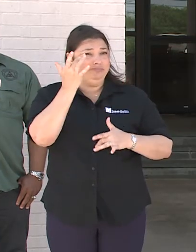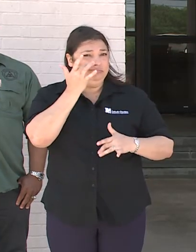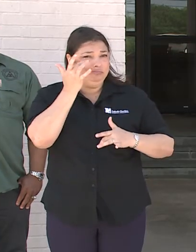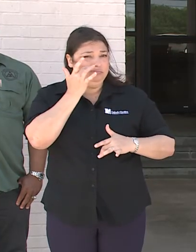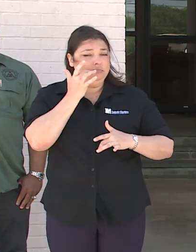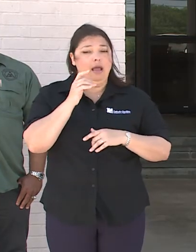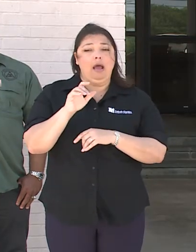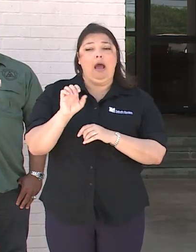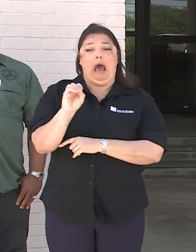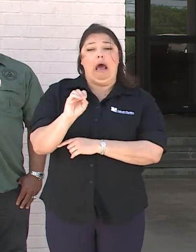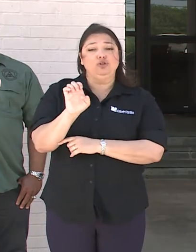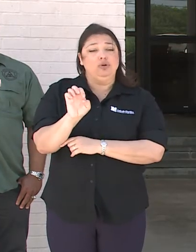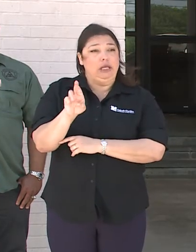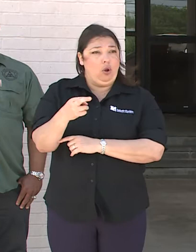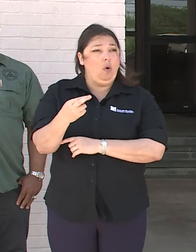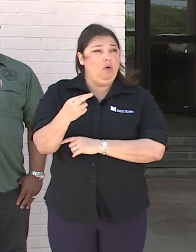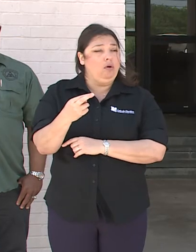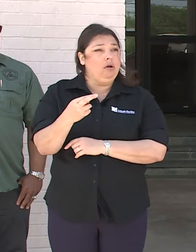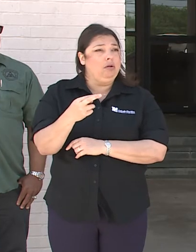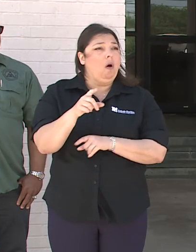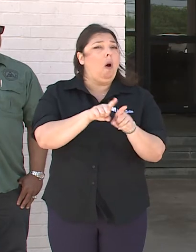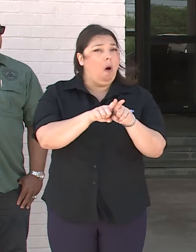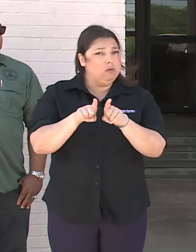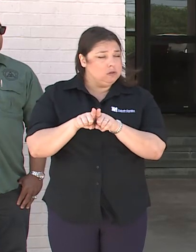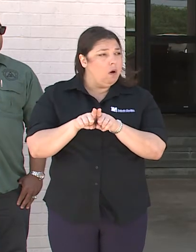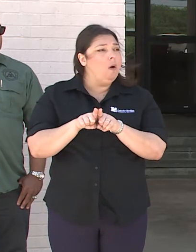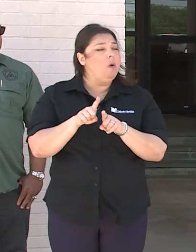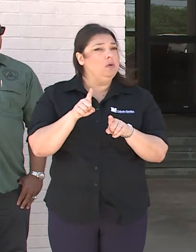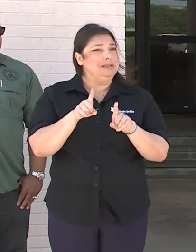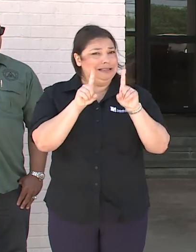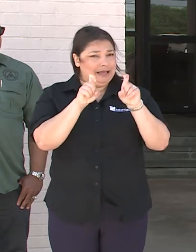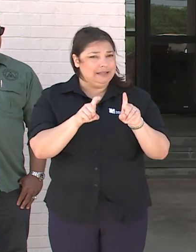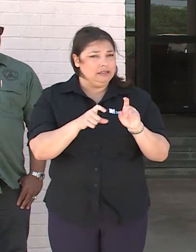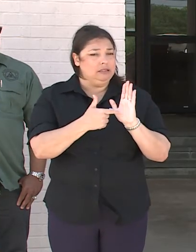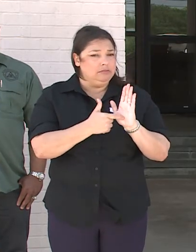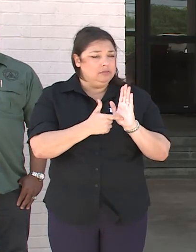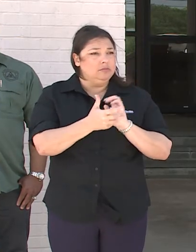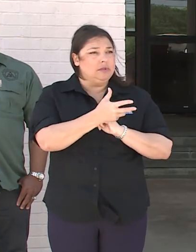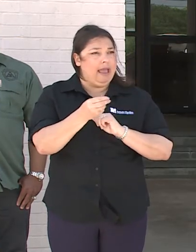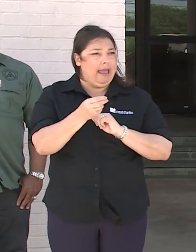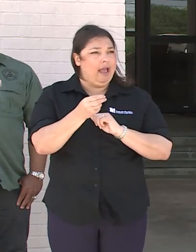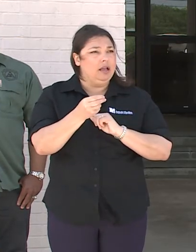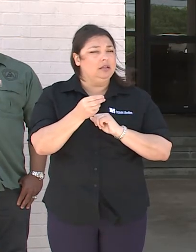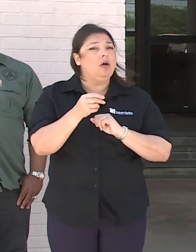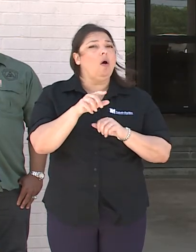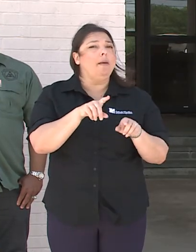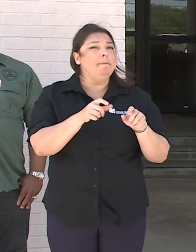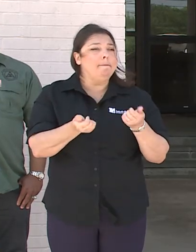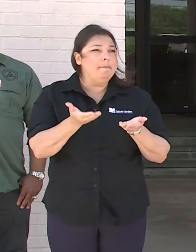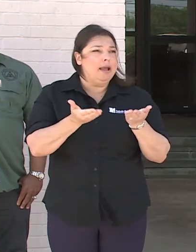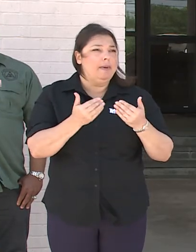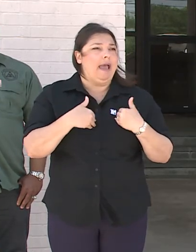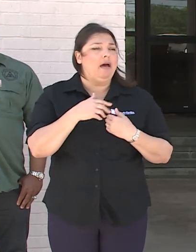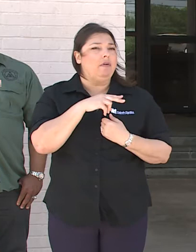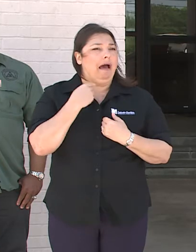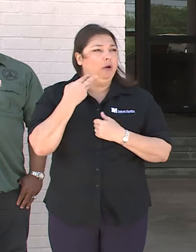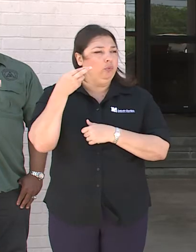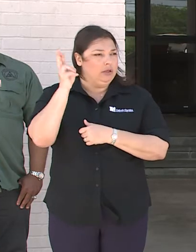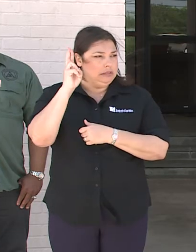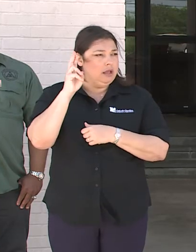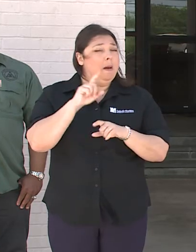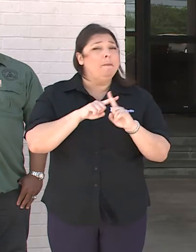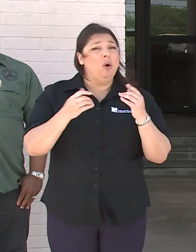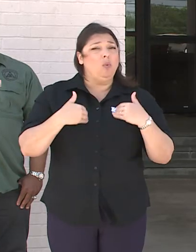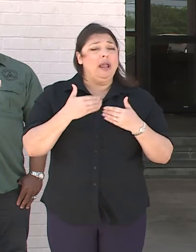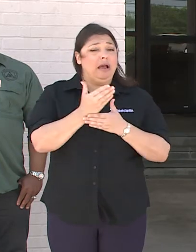Ochsner ER facility has been testing patients who were symptomatic and presented an underlying risk. But I know that we have